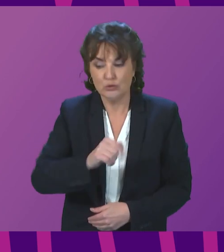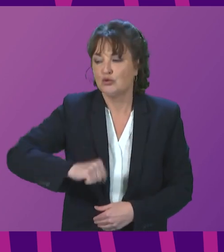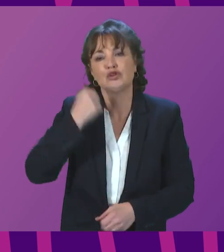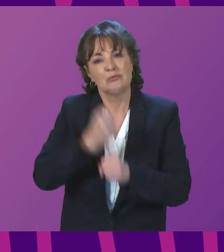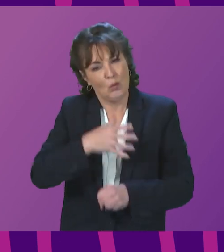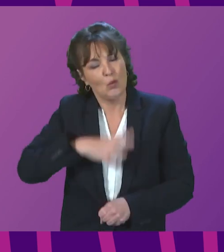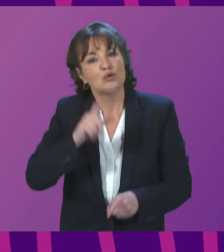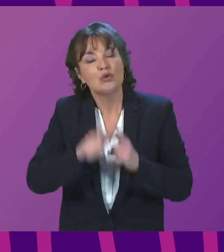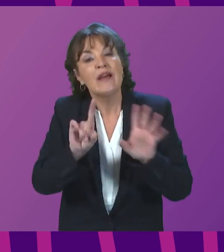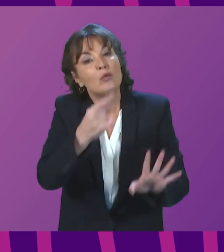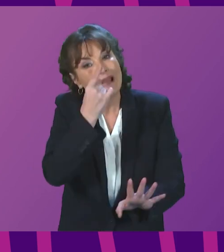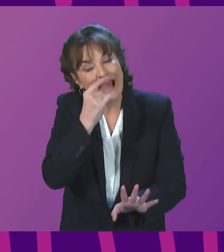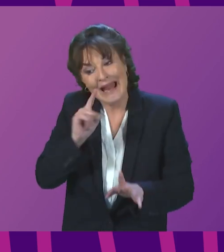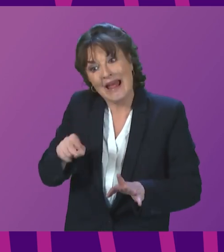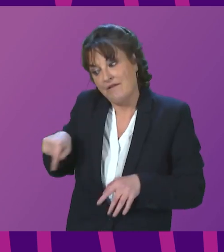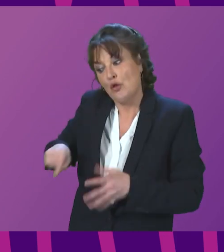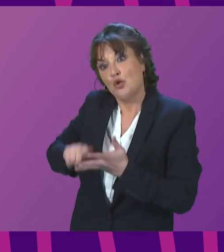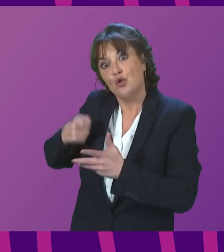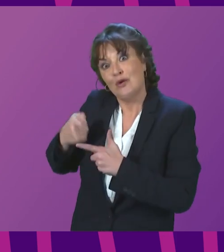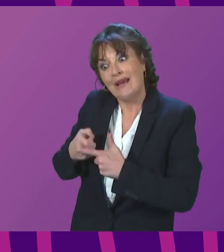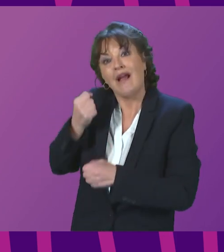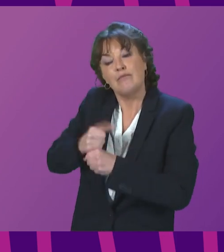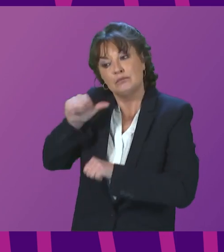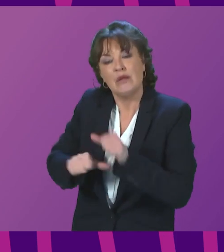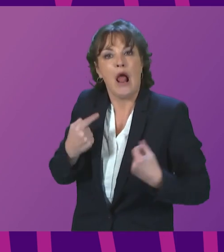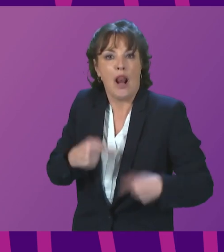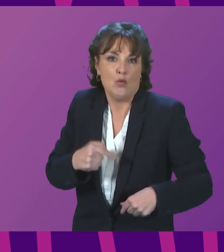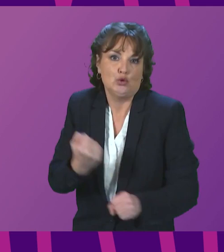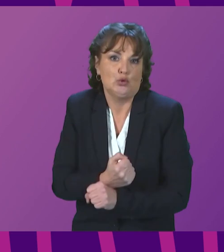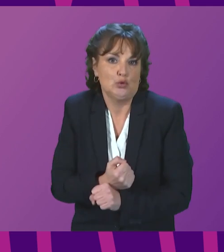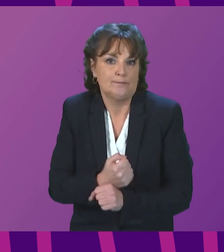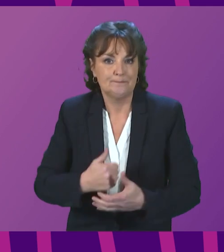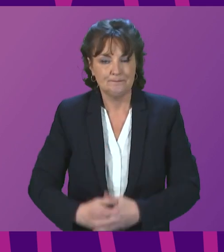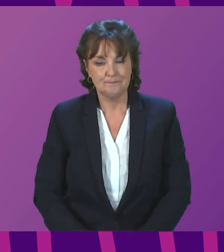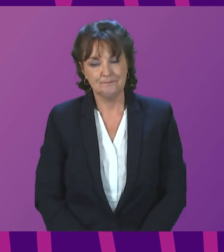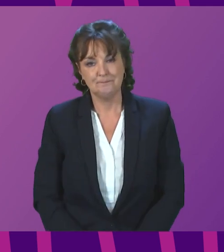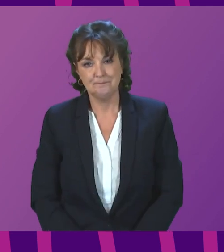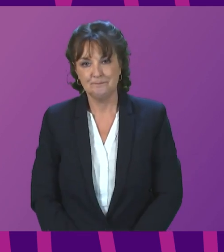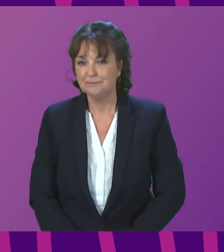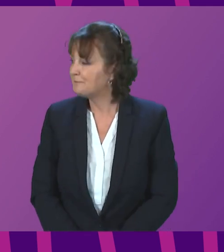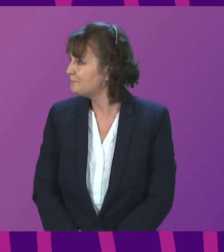possibly can, if the UK Government procedures allow us to do so. Rachel Hamilton.